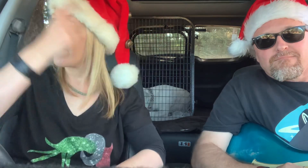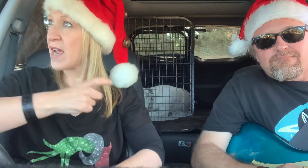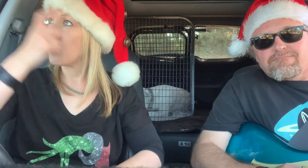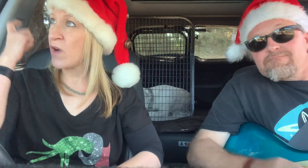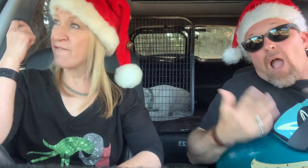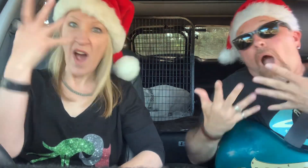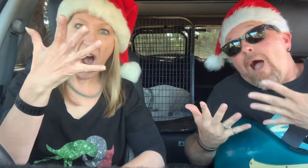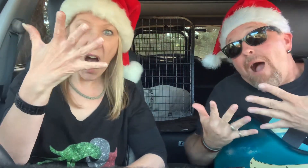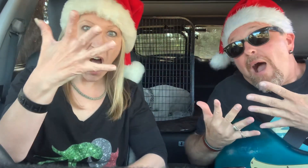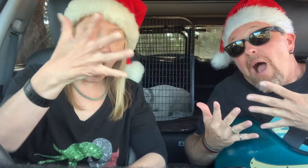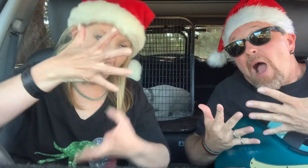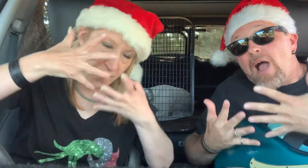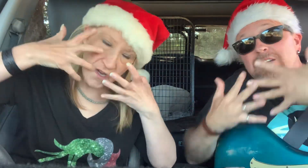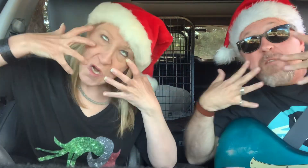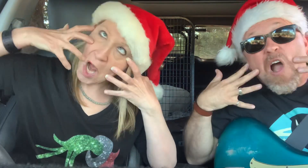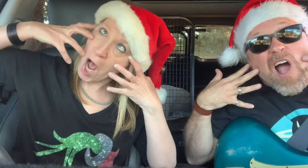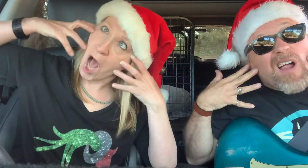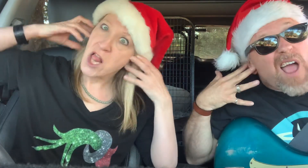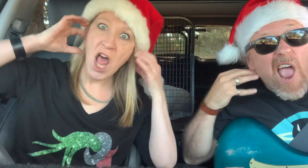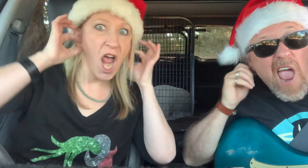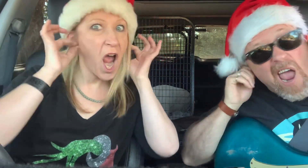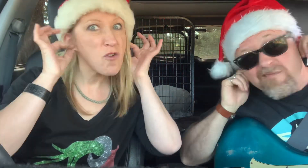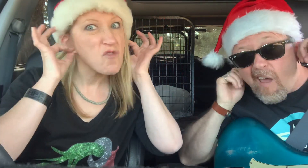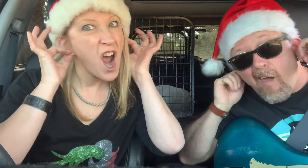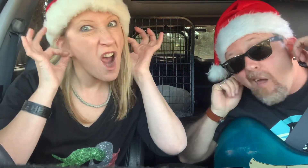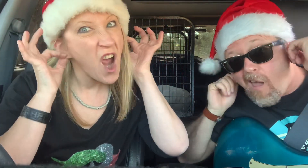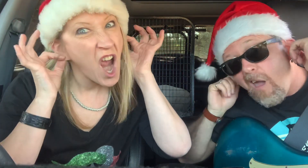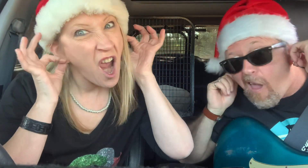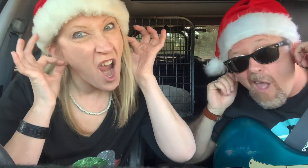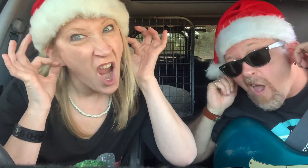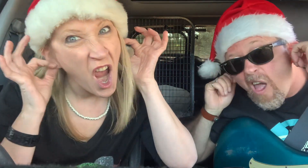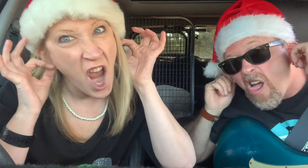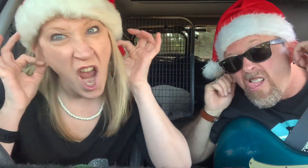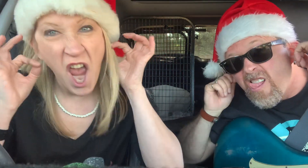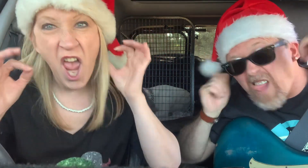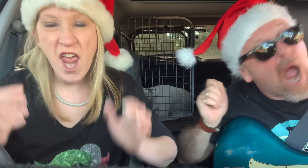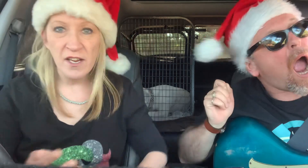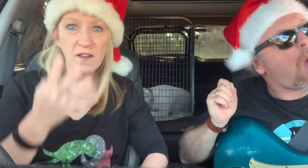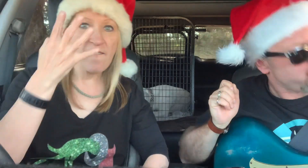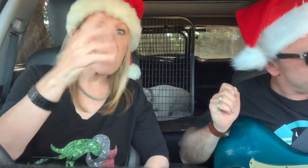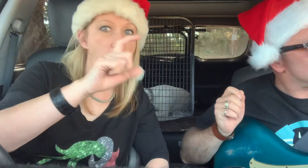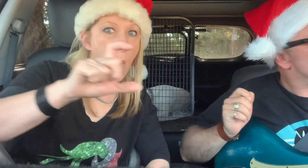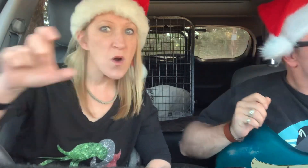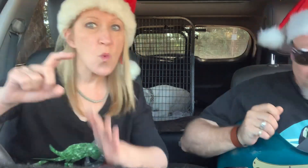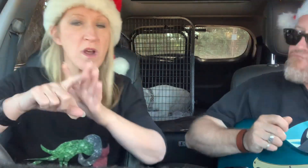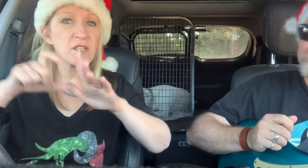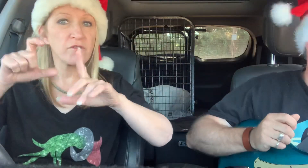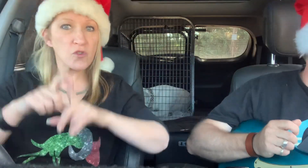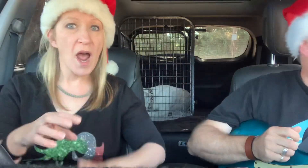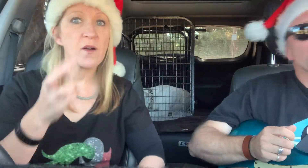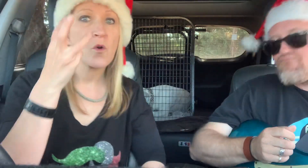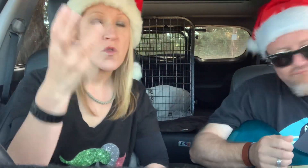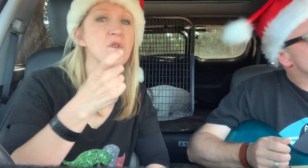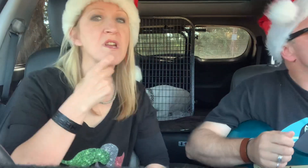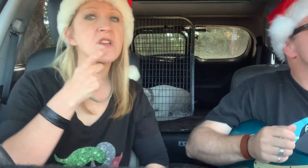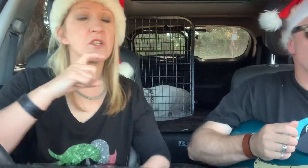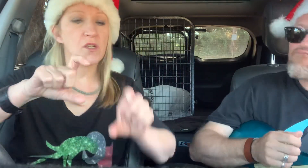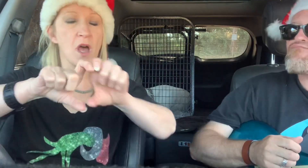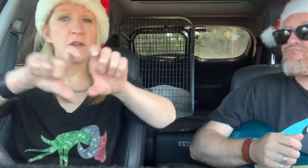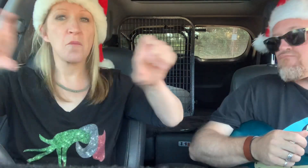hairspray Five skull hair rings Four points of giant lace For that